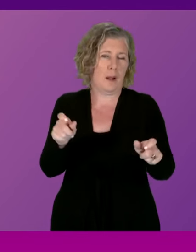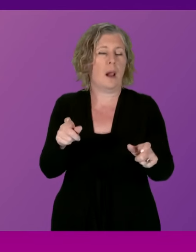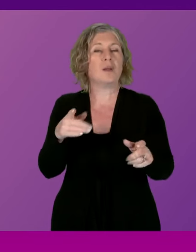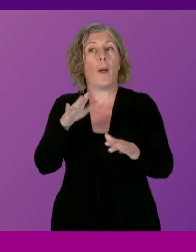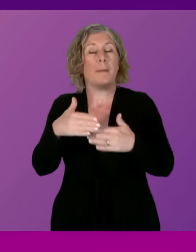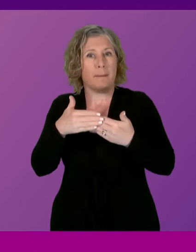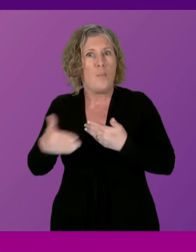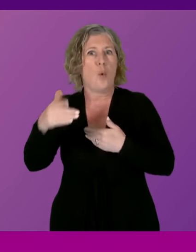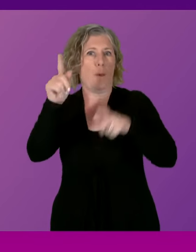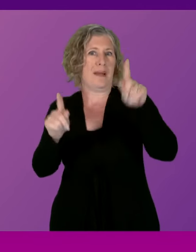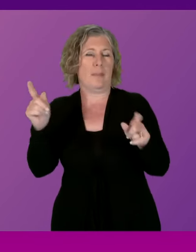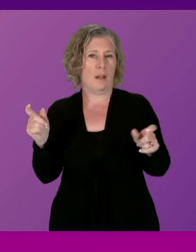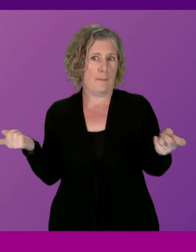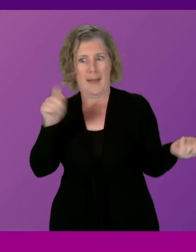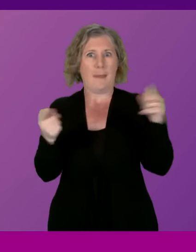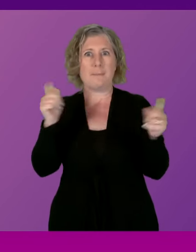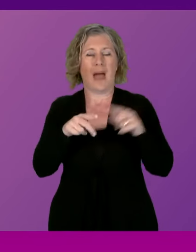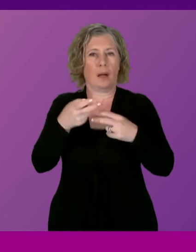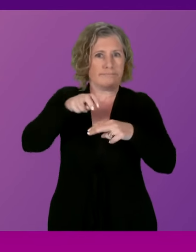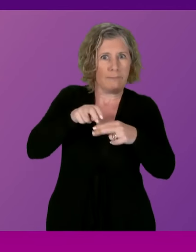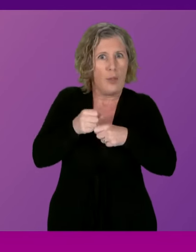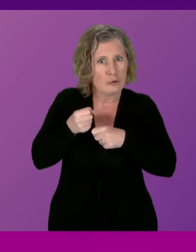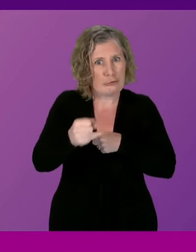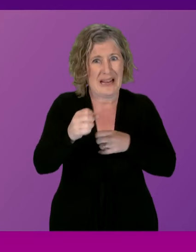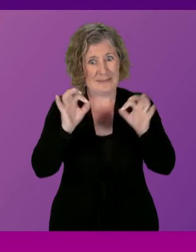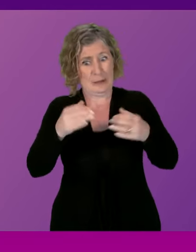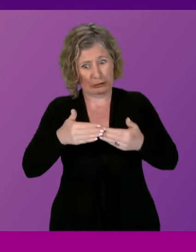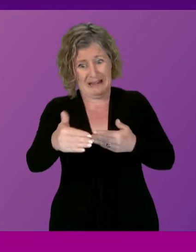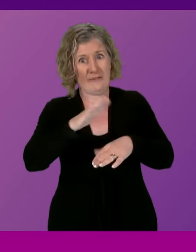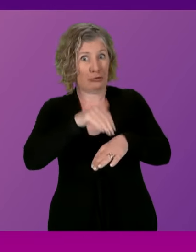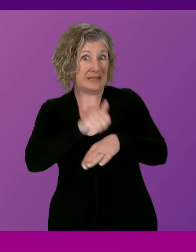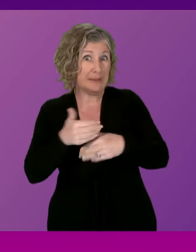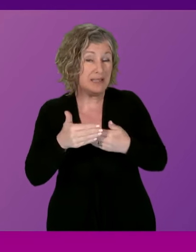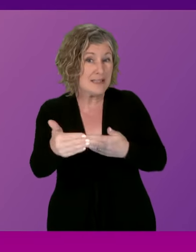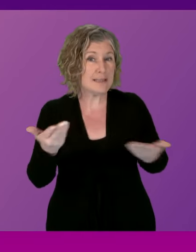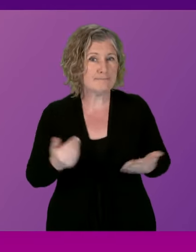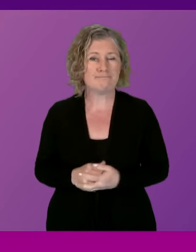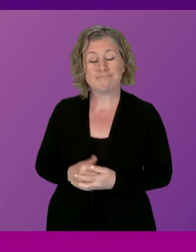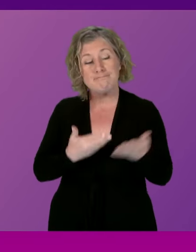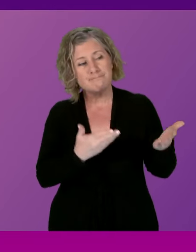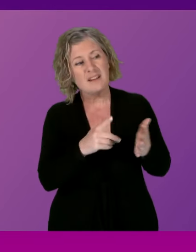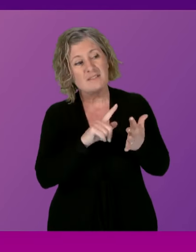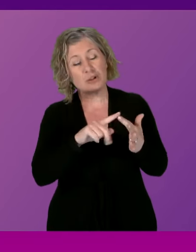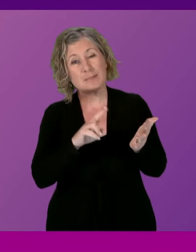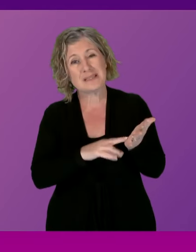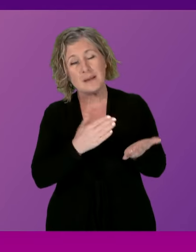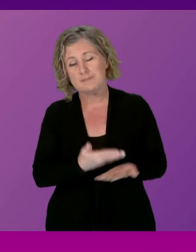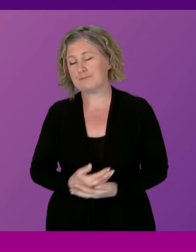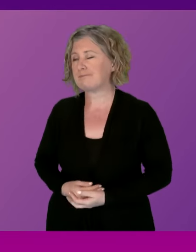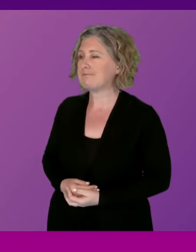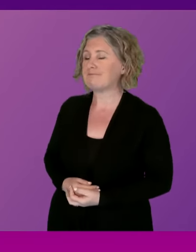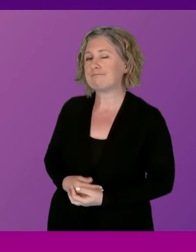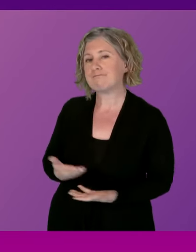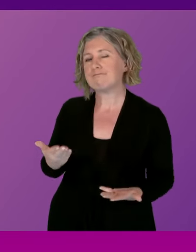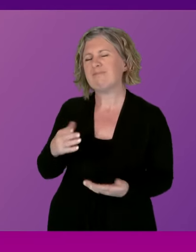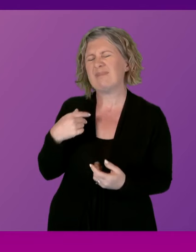back on the trains, especially during the upcoming Christmas period? First Minister. A couple of